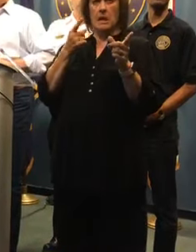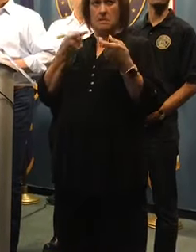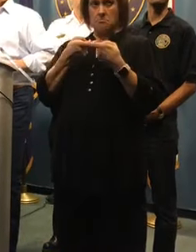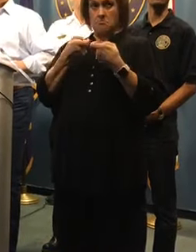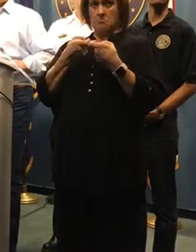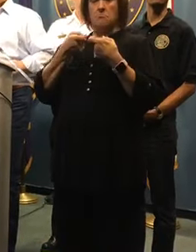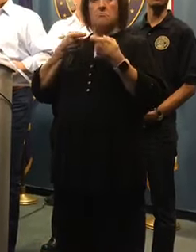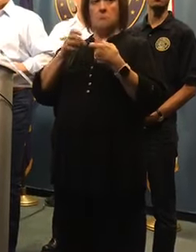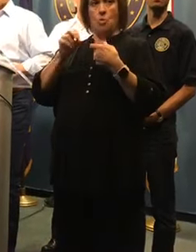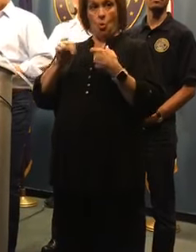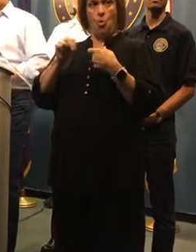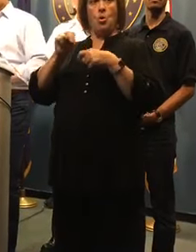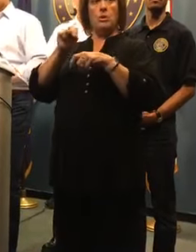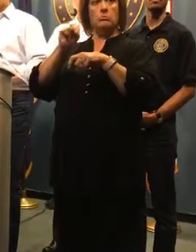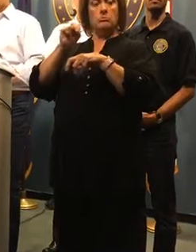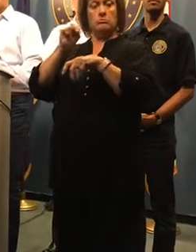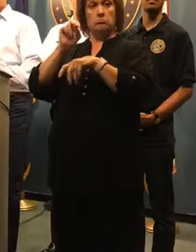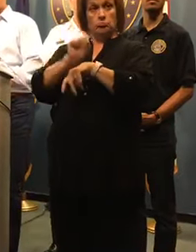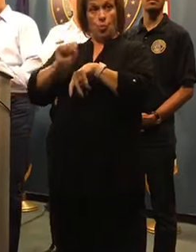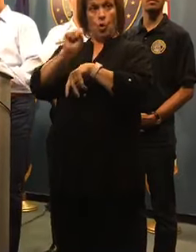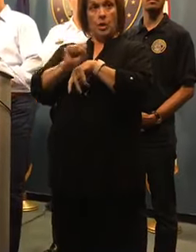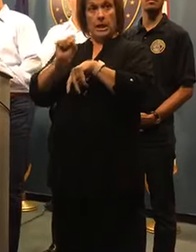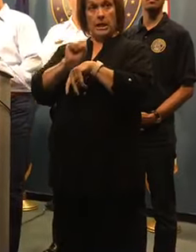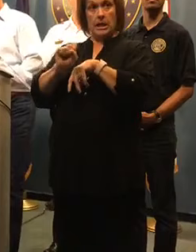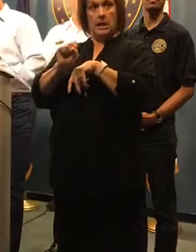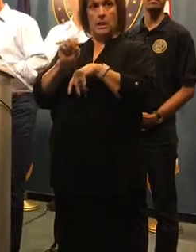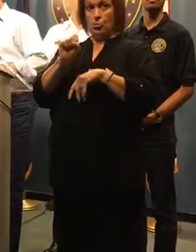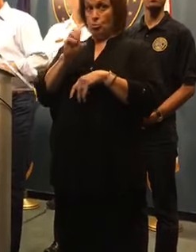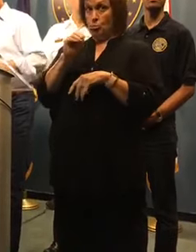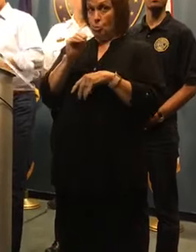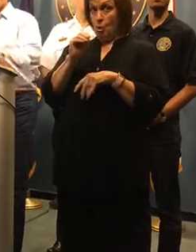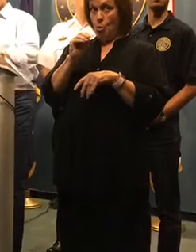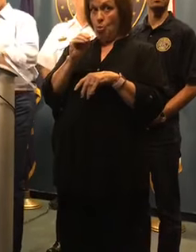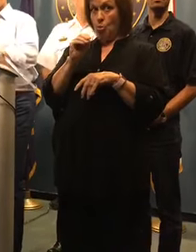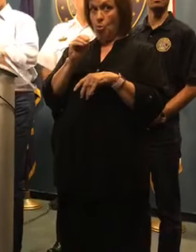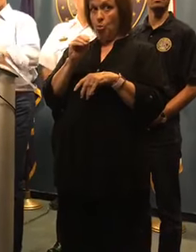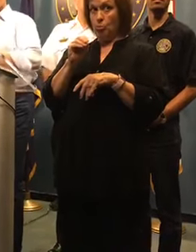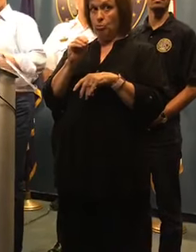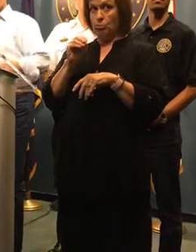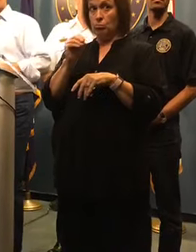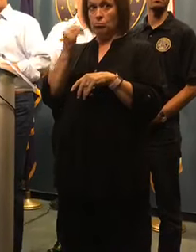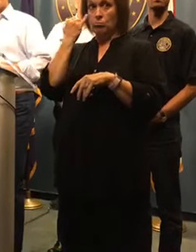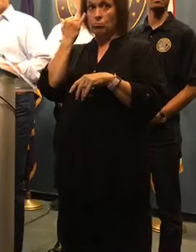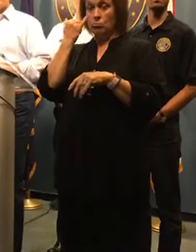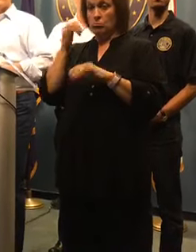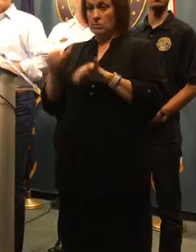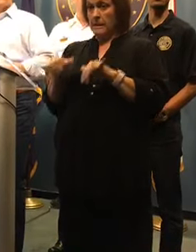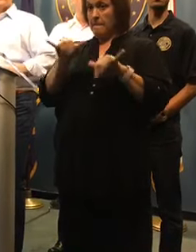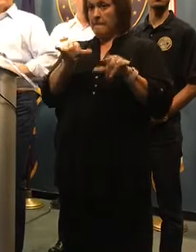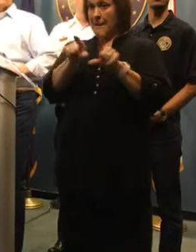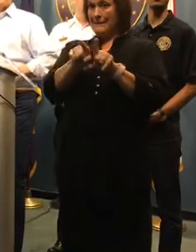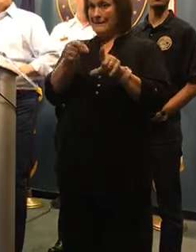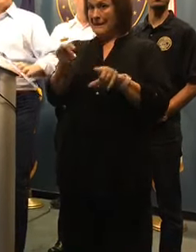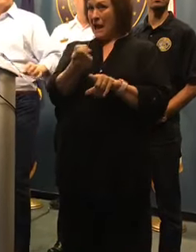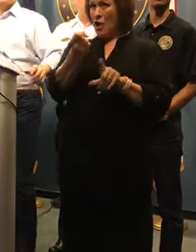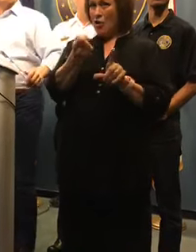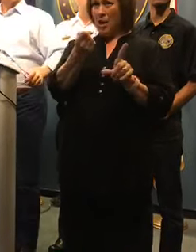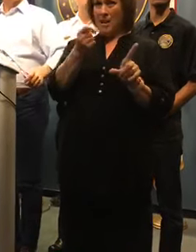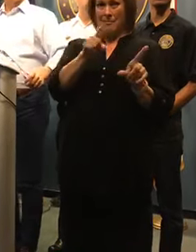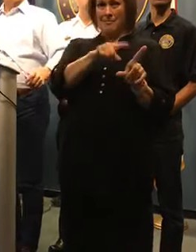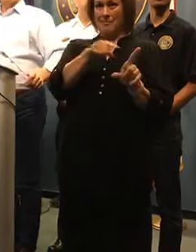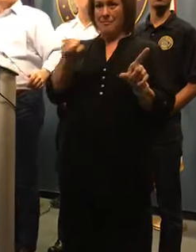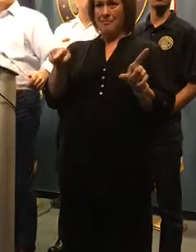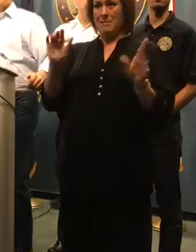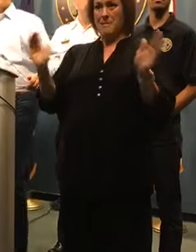up, running, and working. So, we're back where we were Saturday. But you are not confident that that's enough to...